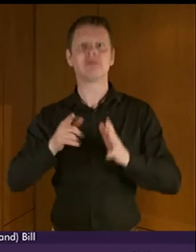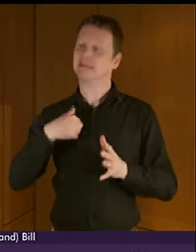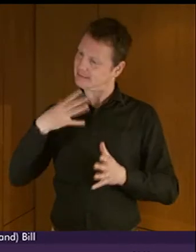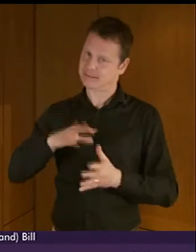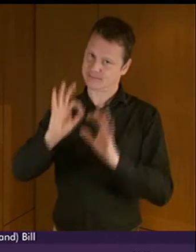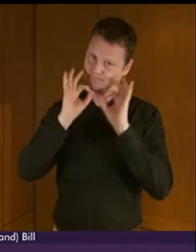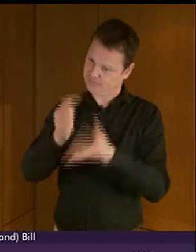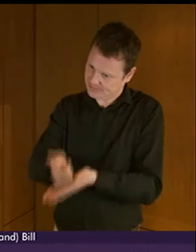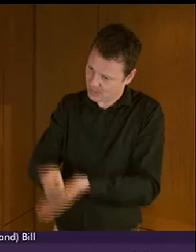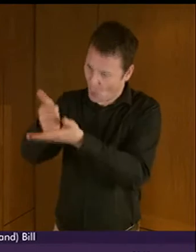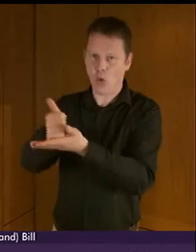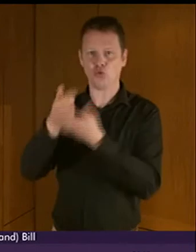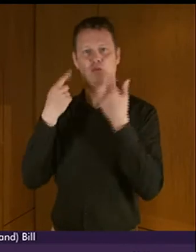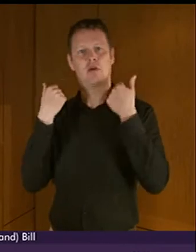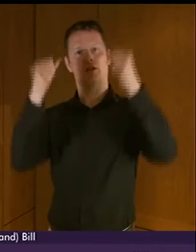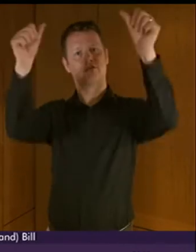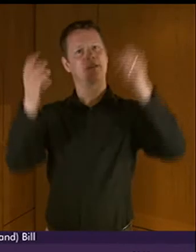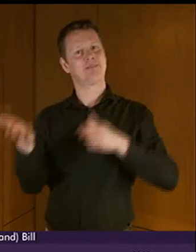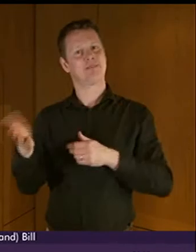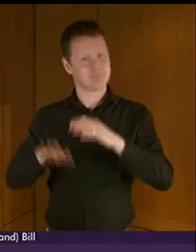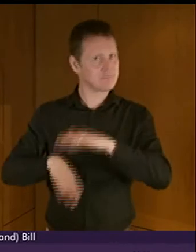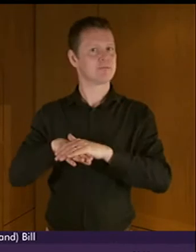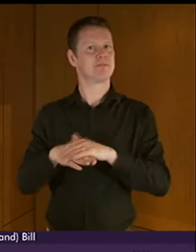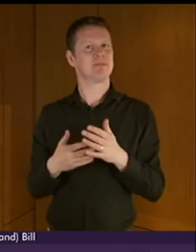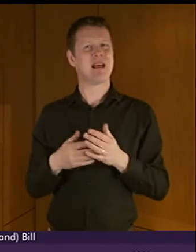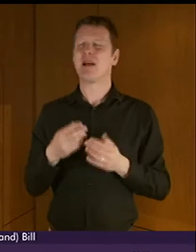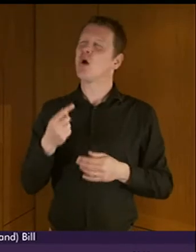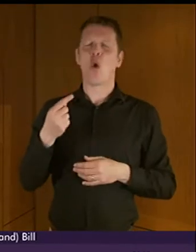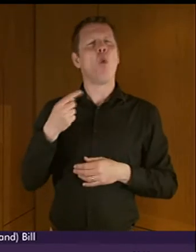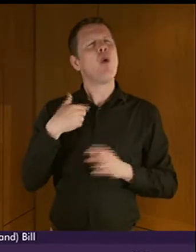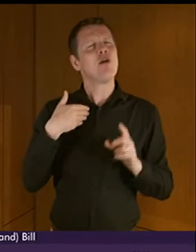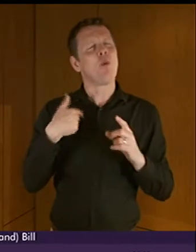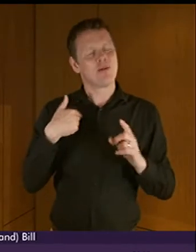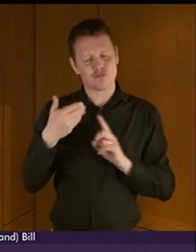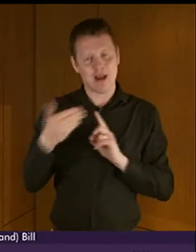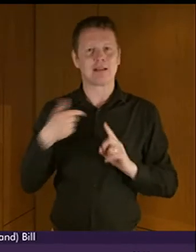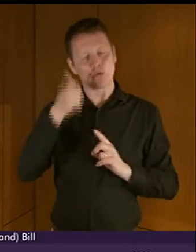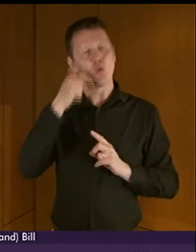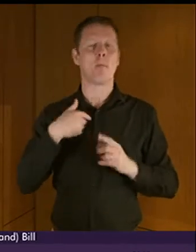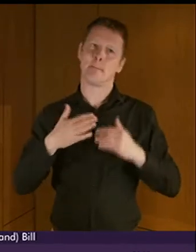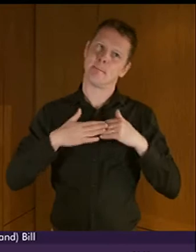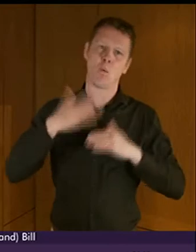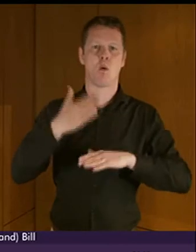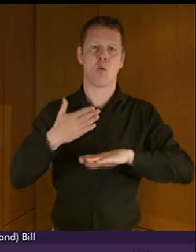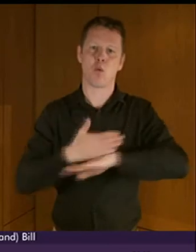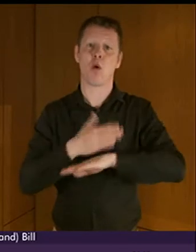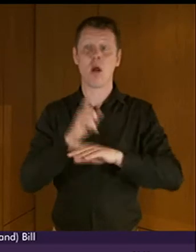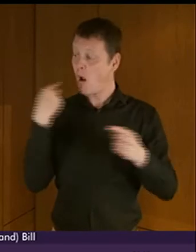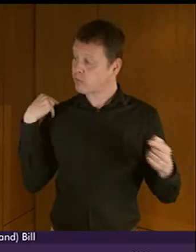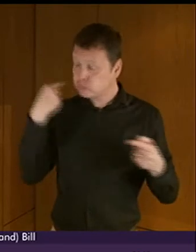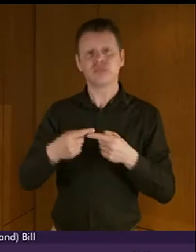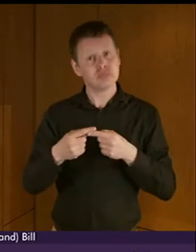their potential while we recognise there is much more to do overall it is important to say I believe things are improving